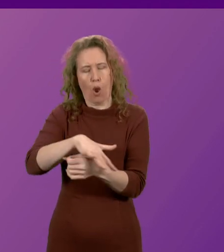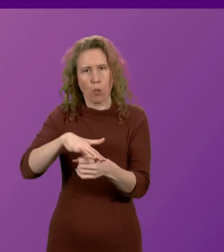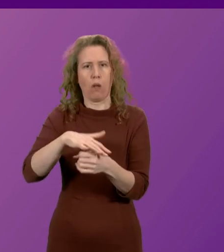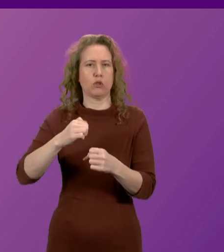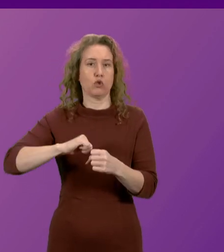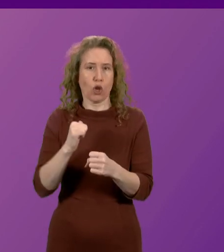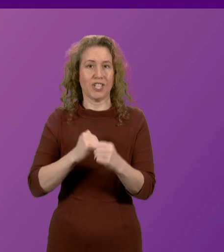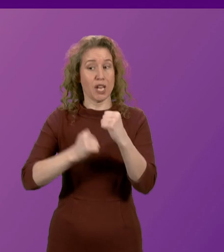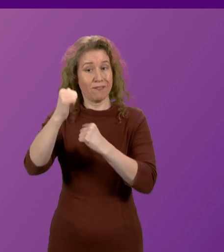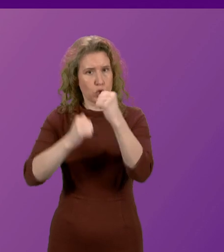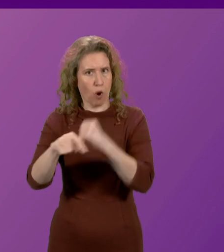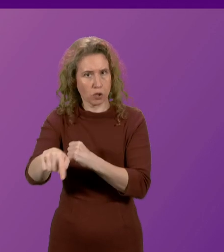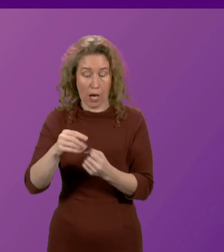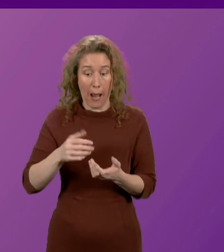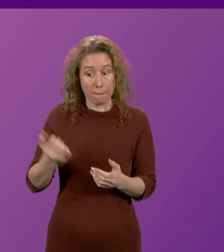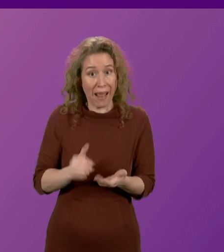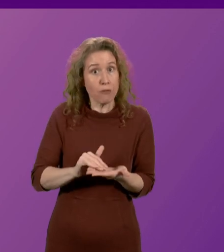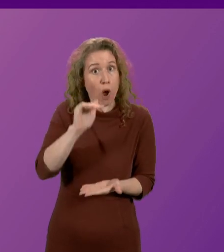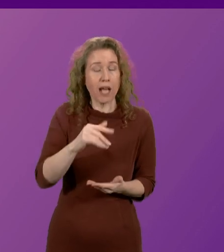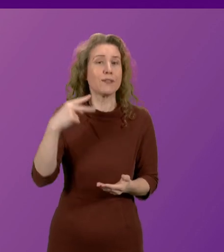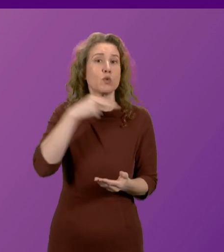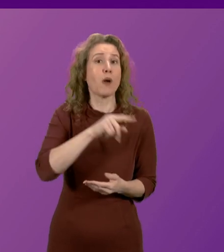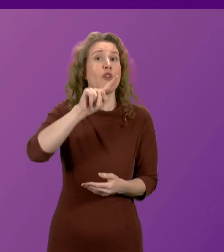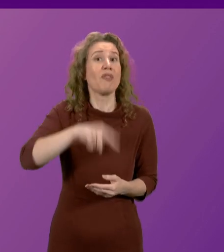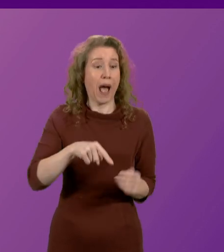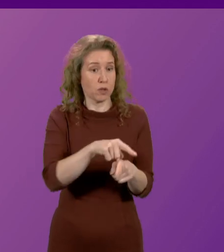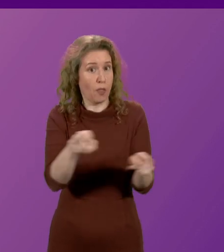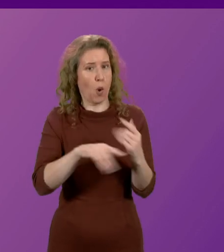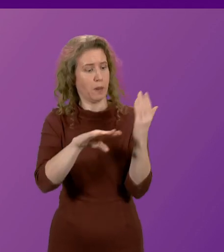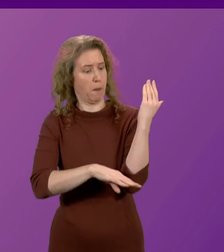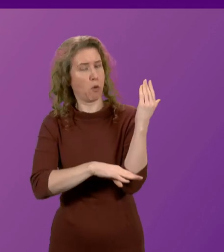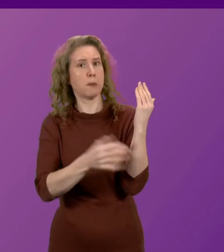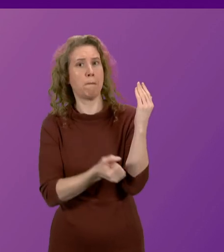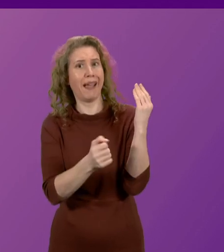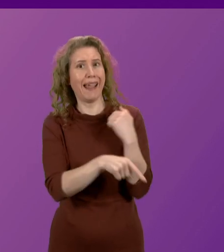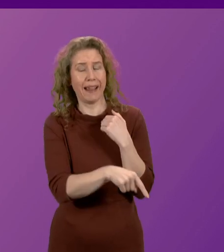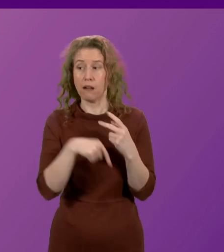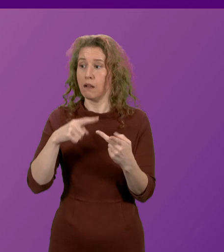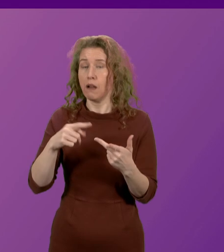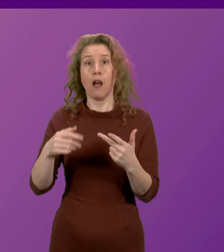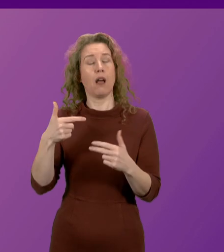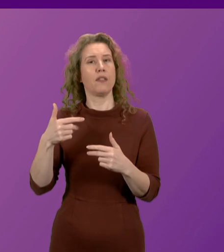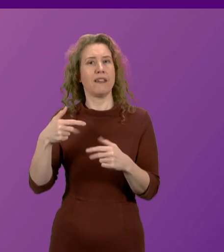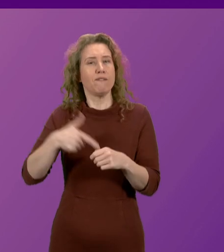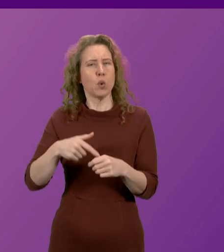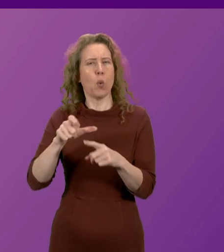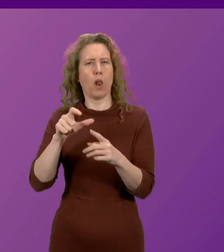infrastructure. A pay rise for 200,000 of the lowest paid workers. An extension to the fuel duty cut that will benefit